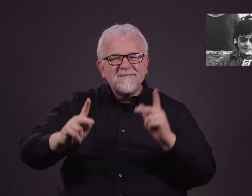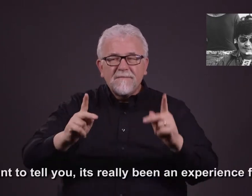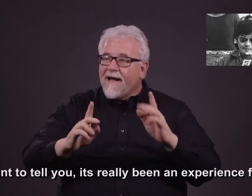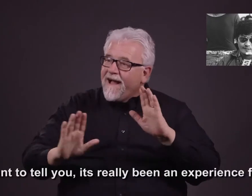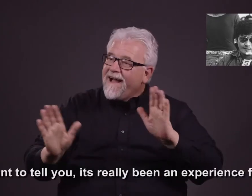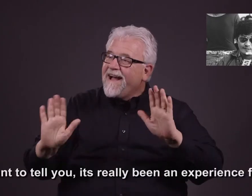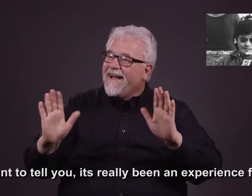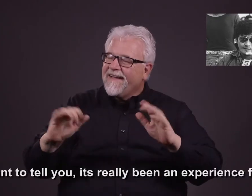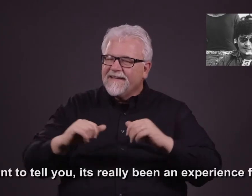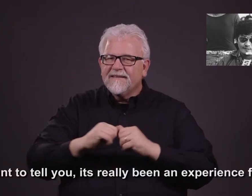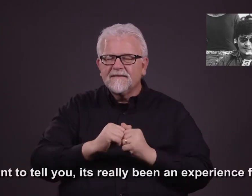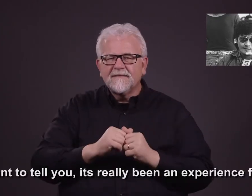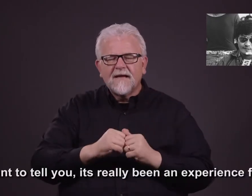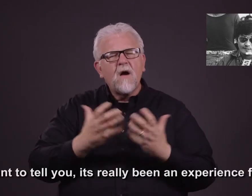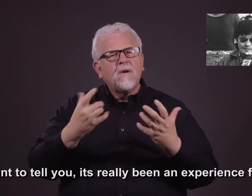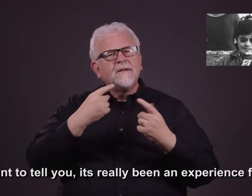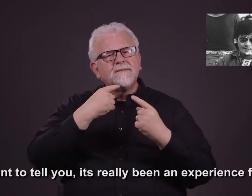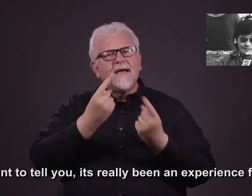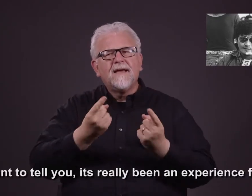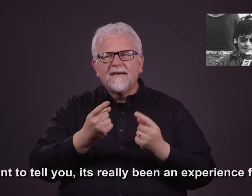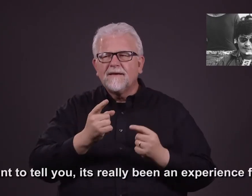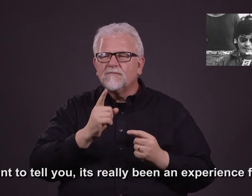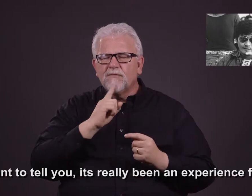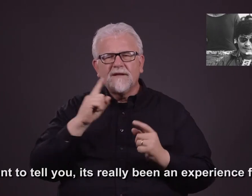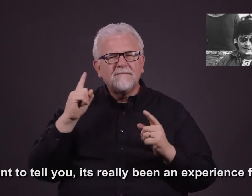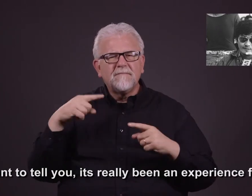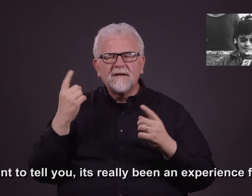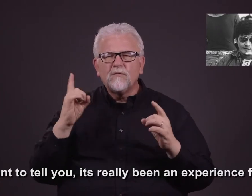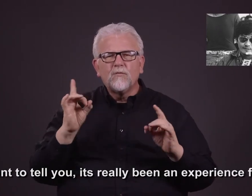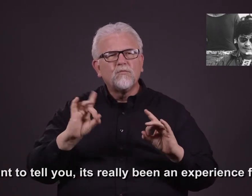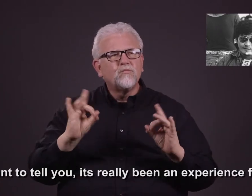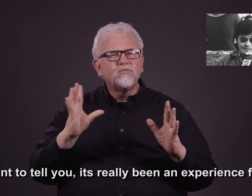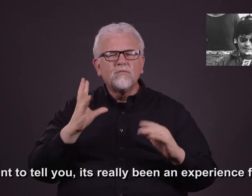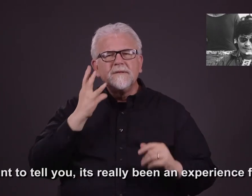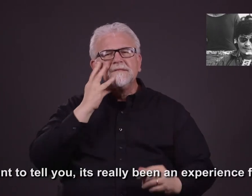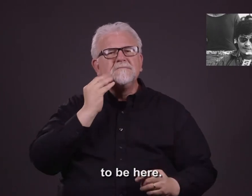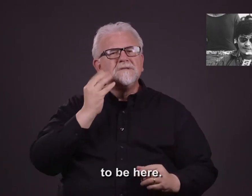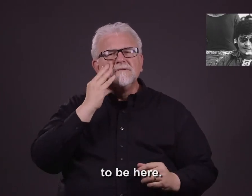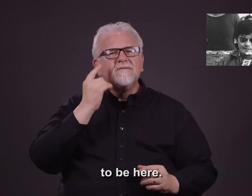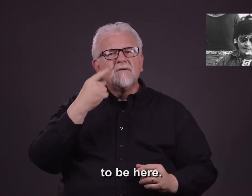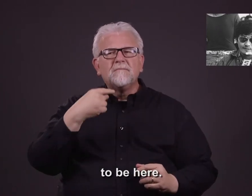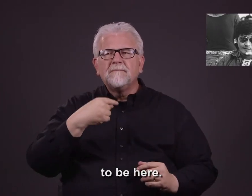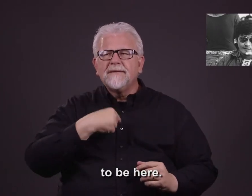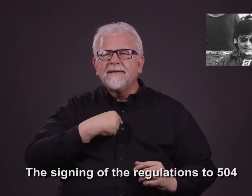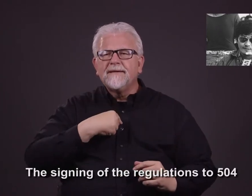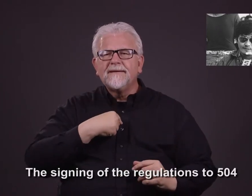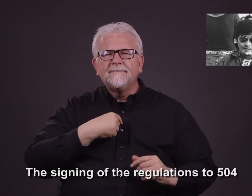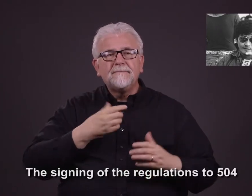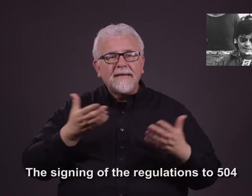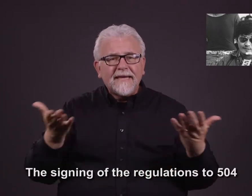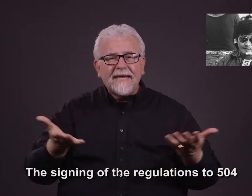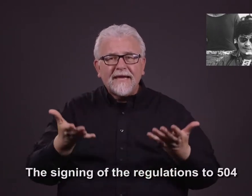I want to tell you, it's really been an experience for me to be here. Signing under Regulations